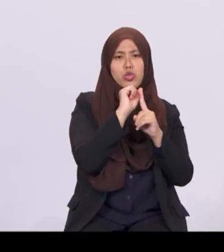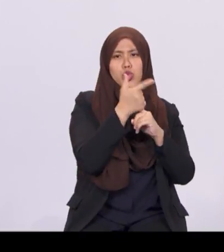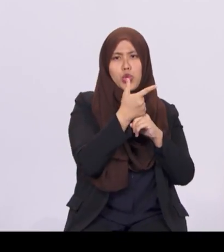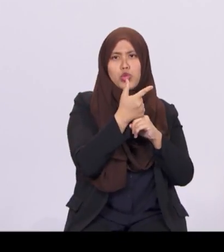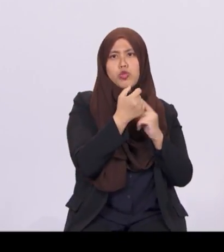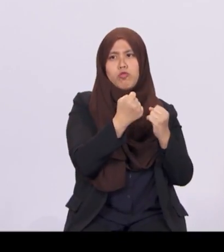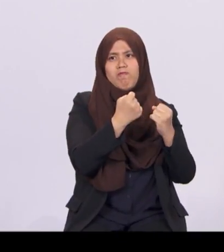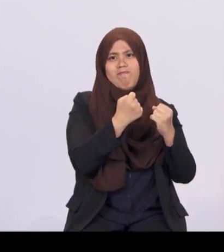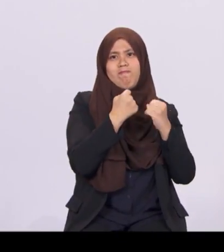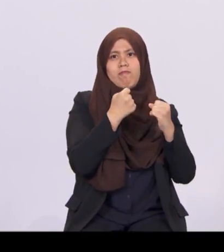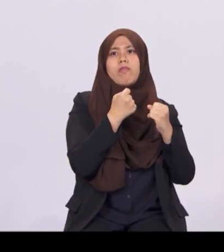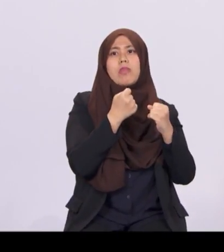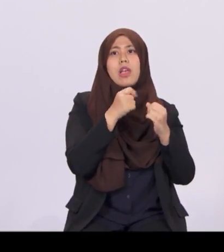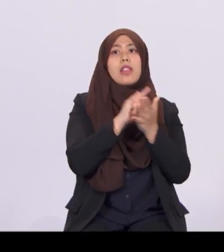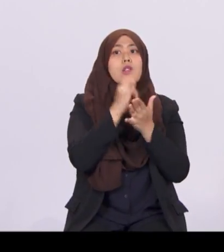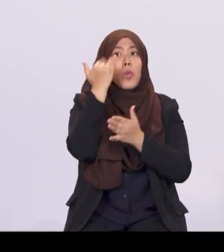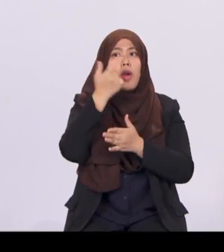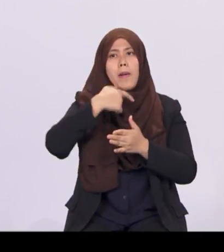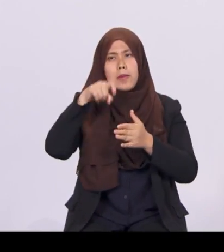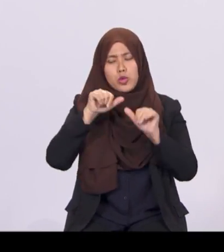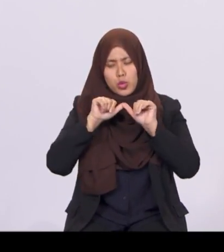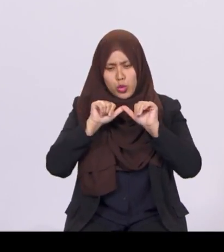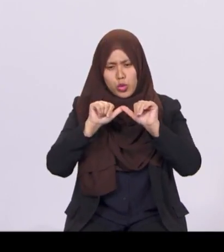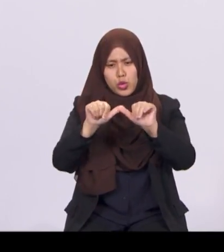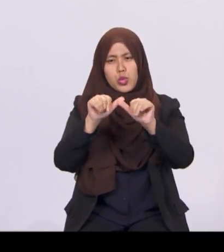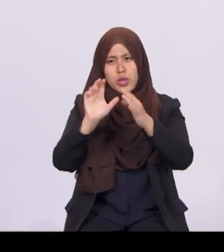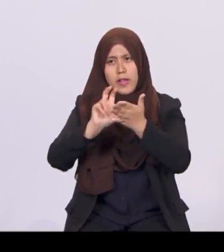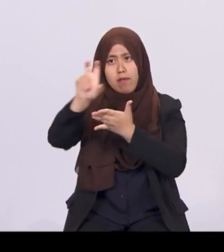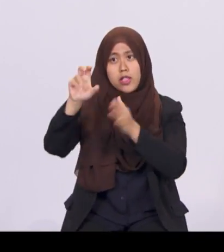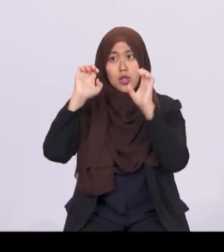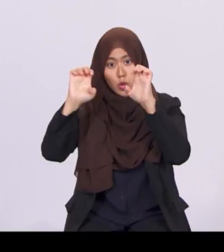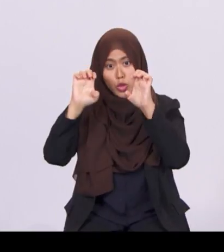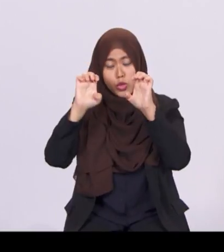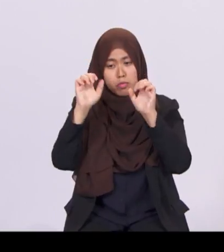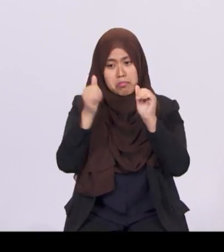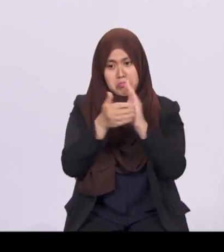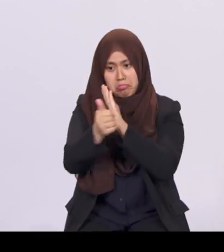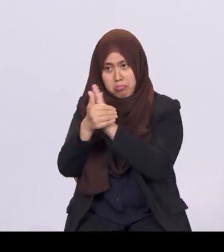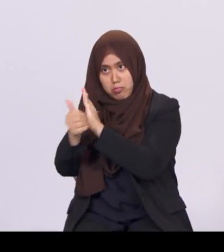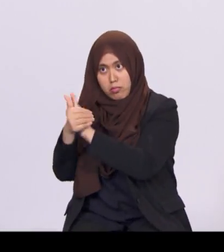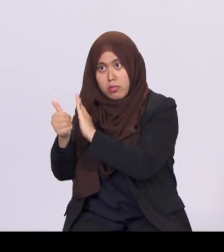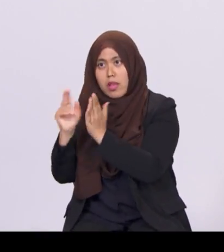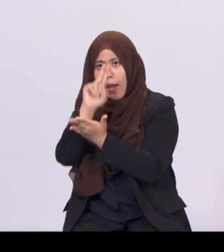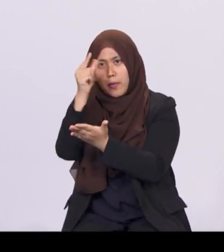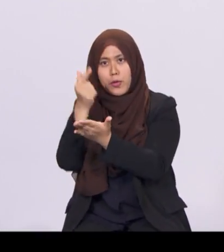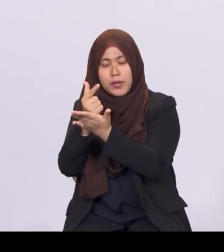education and skills upgrading to give every Singaporean the best chance to realise his or her potential.